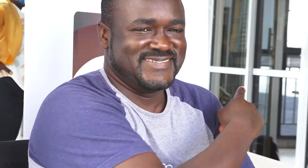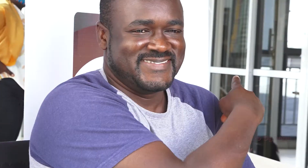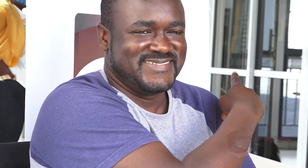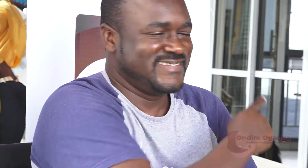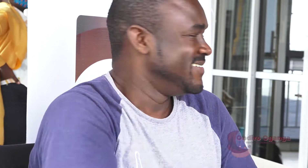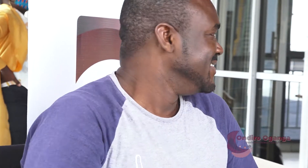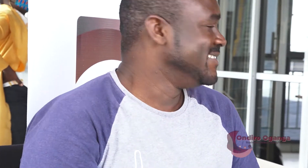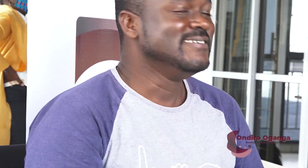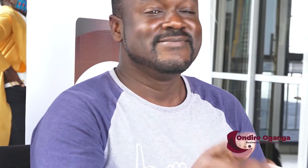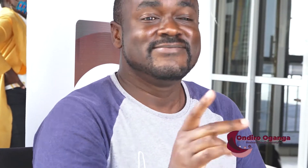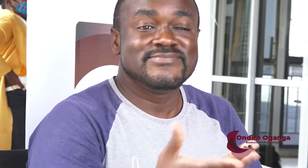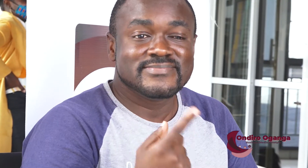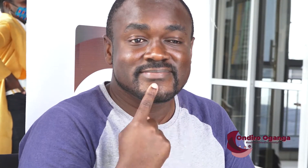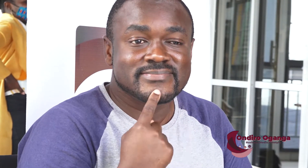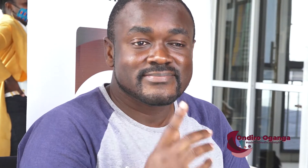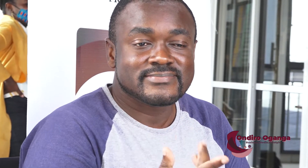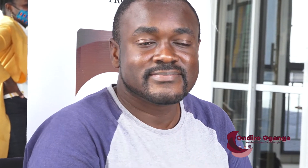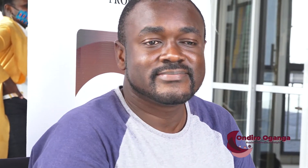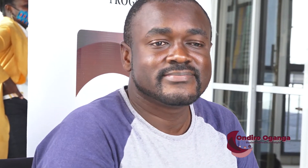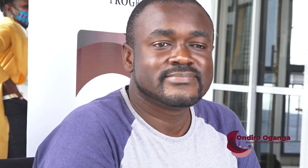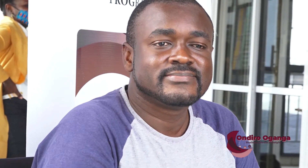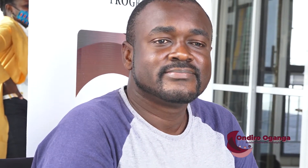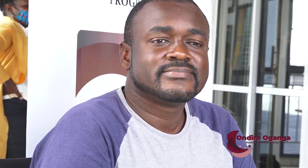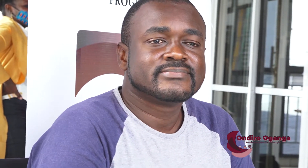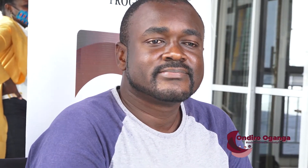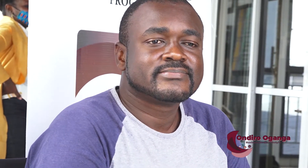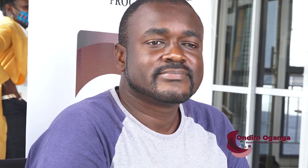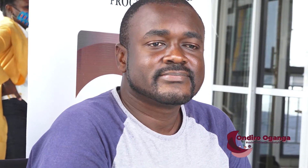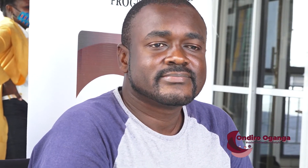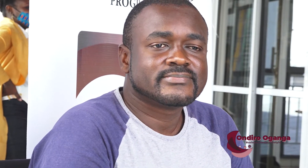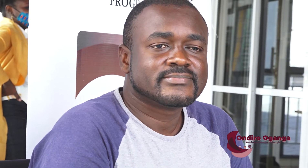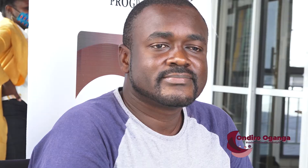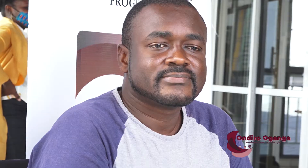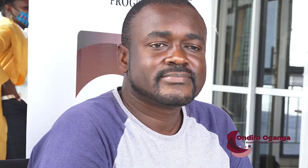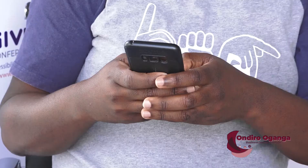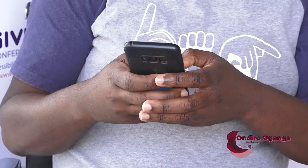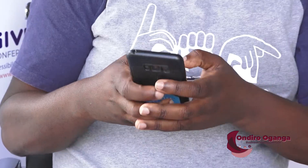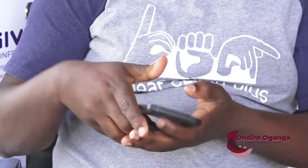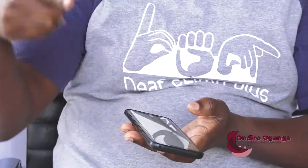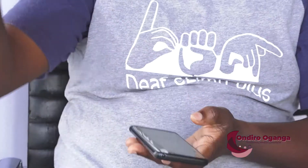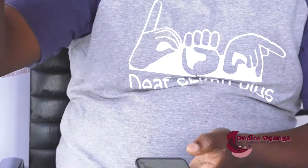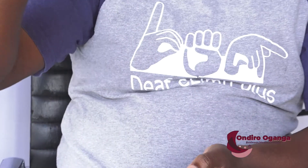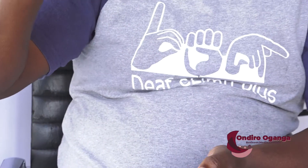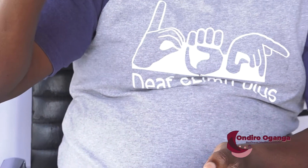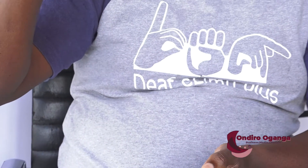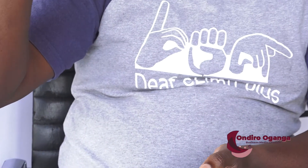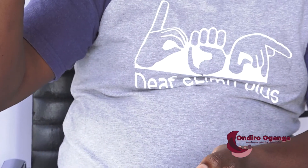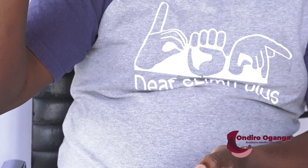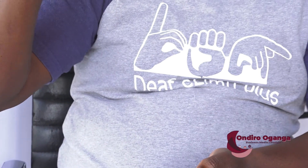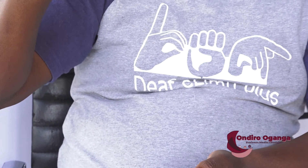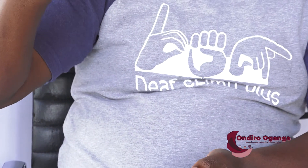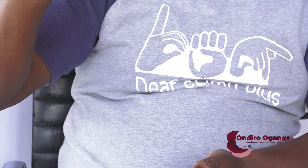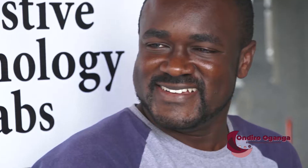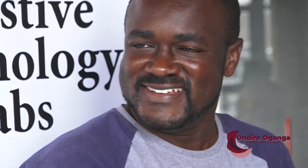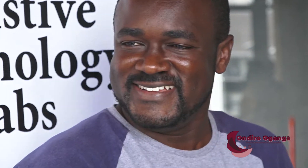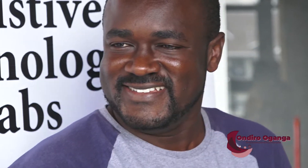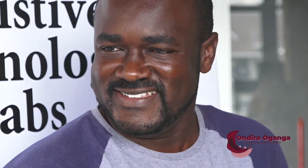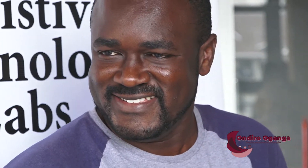Meet Hudson Asiema, a computer scientist by profession. He is however no ordinary computer geek. Hudson